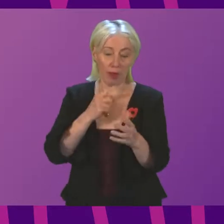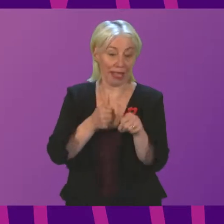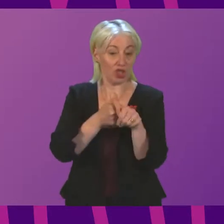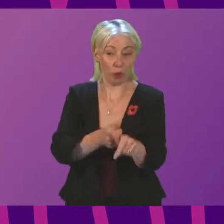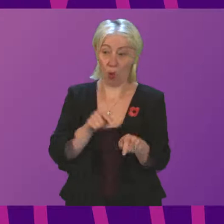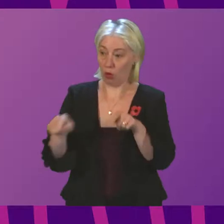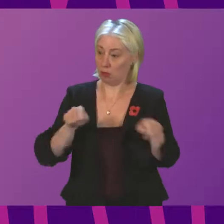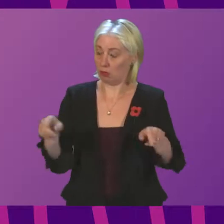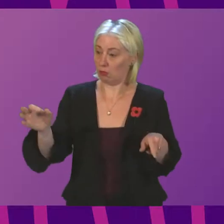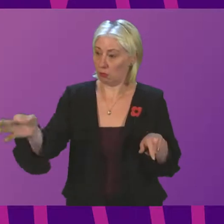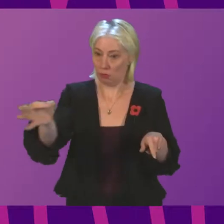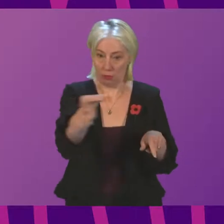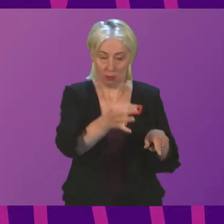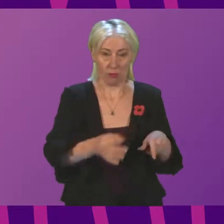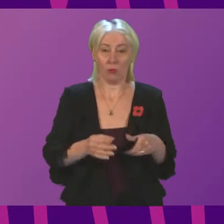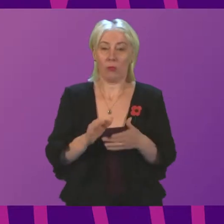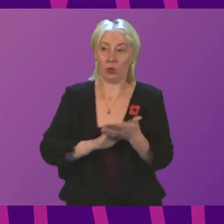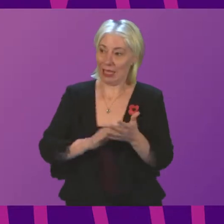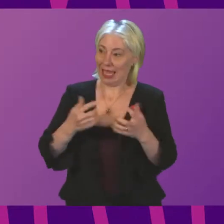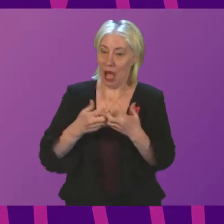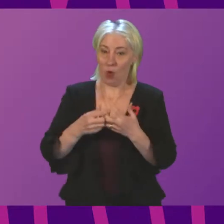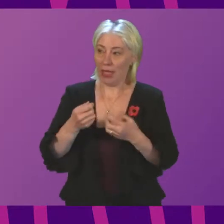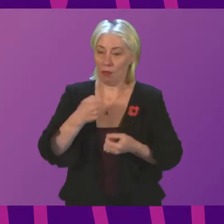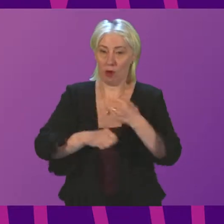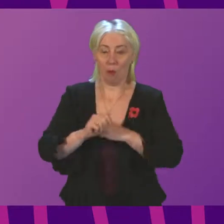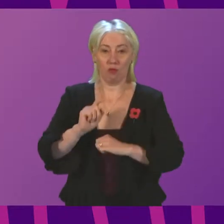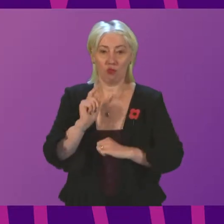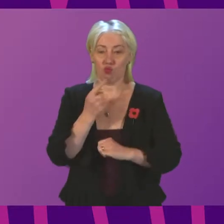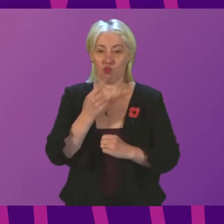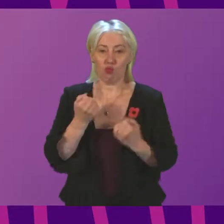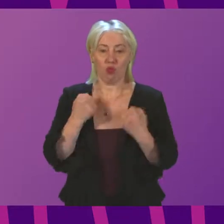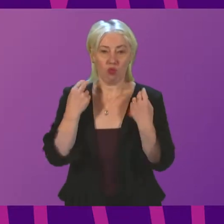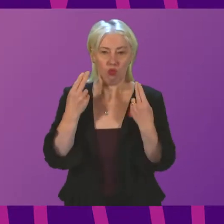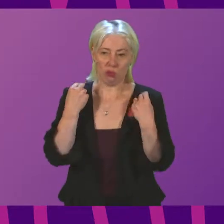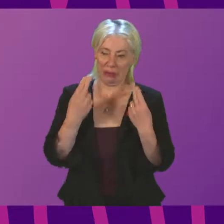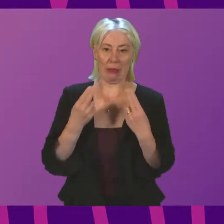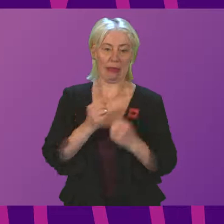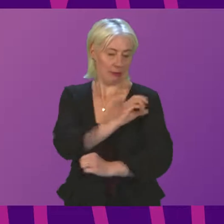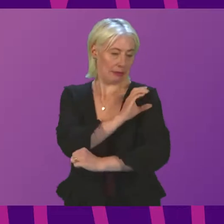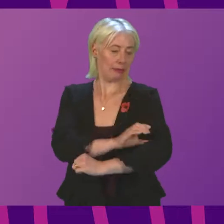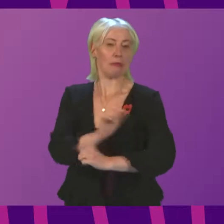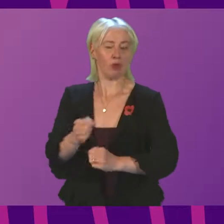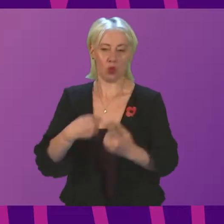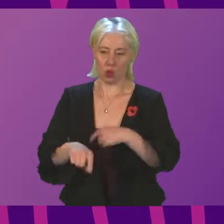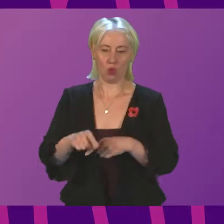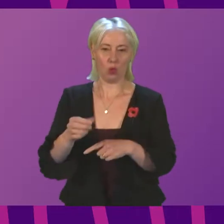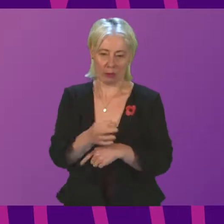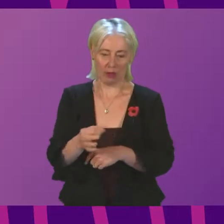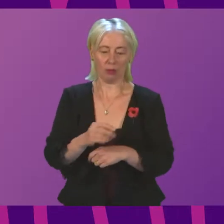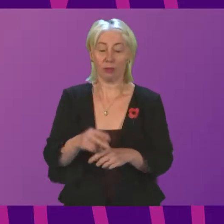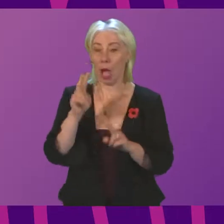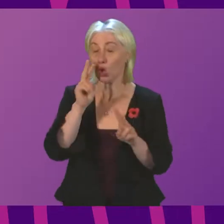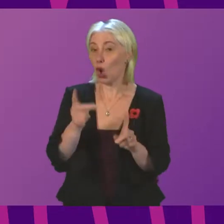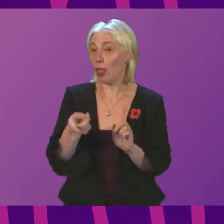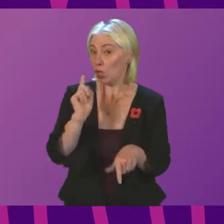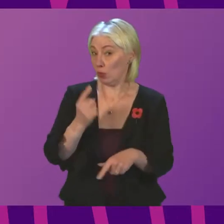influence the steps that are taken to create better resilience against the climate. I saw firsthand last week the damage that had